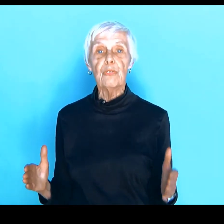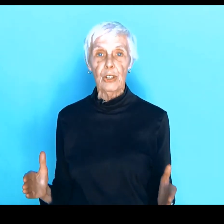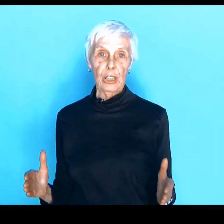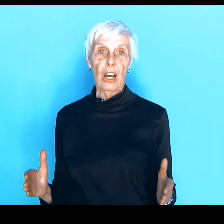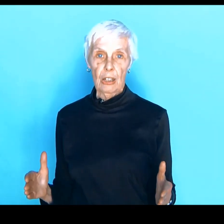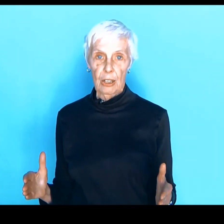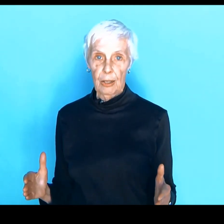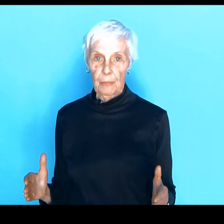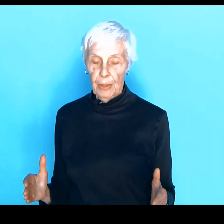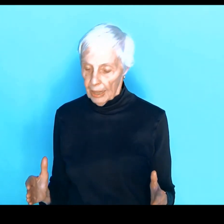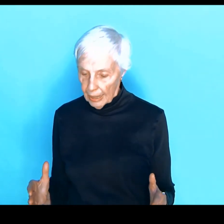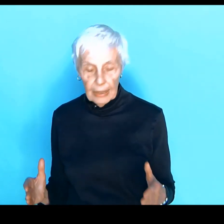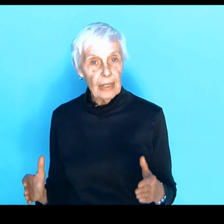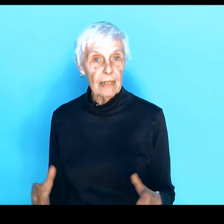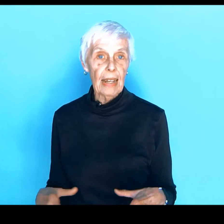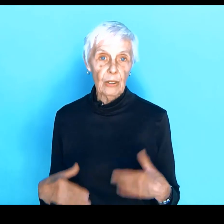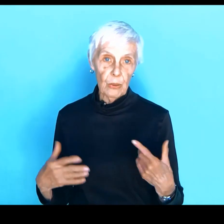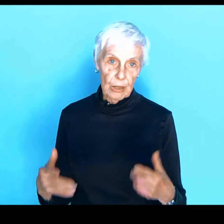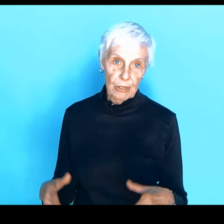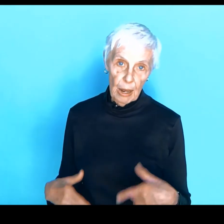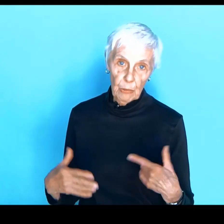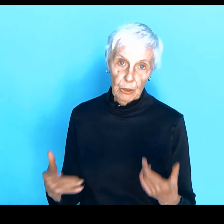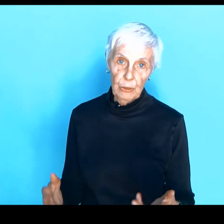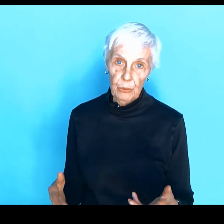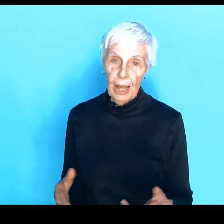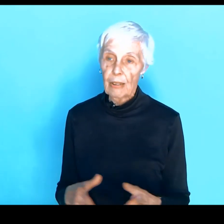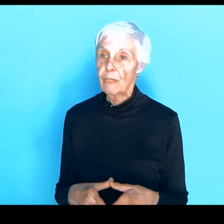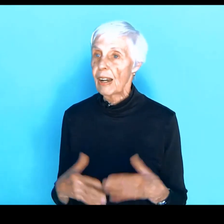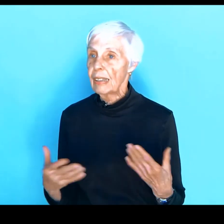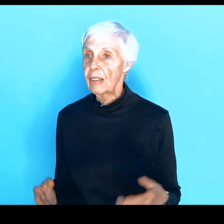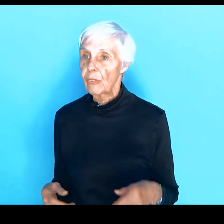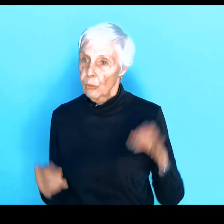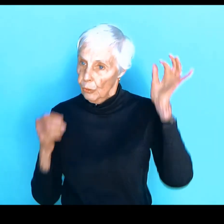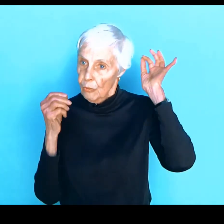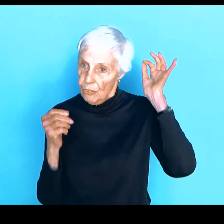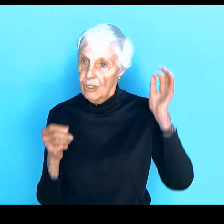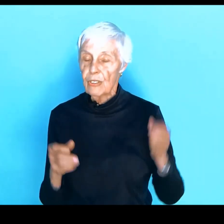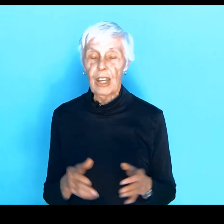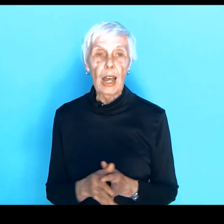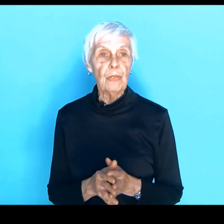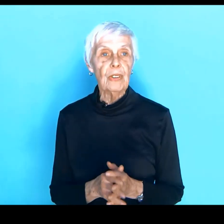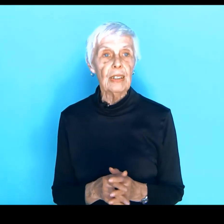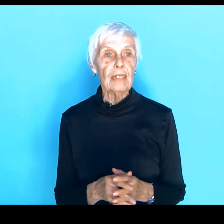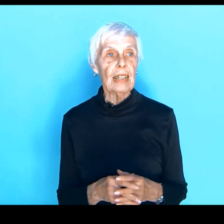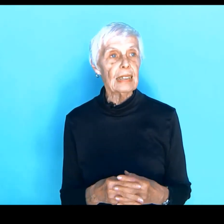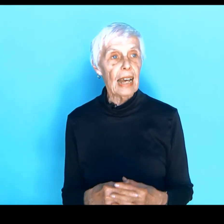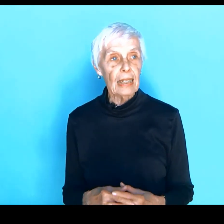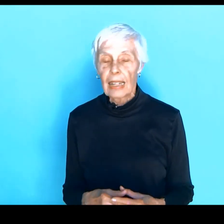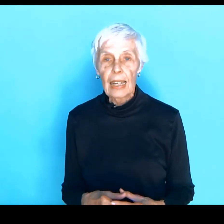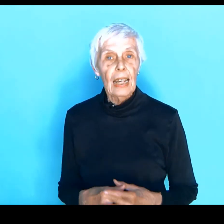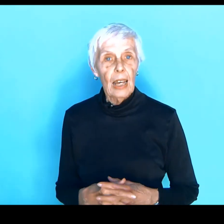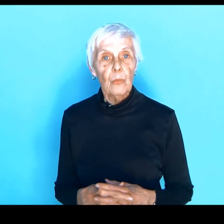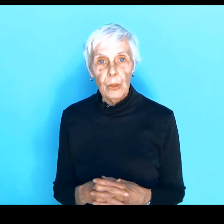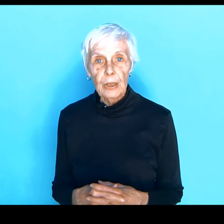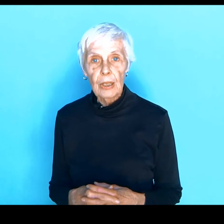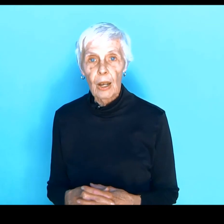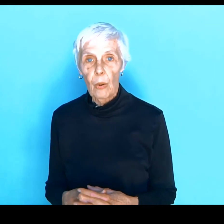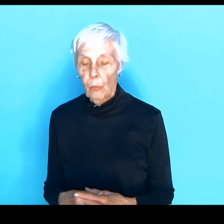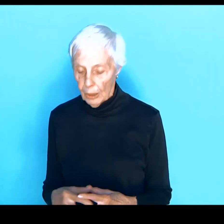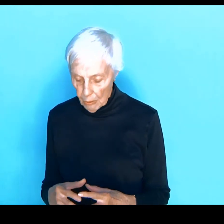footlocker. And the kids had a great time going through that and finding his old overseas caps and things like that, and wouldn't you know, one